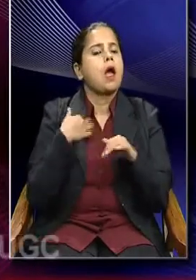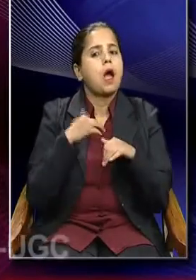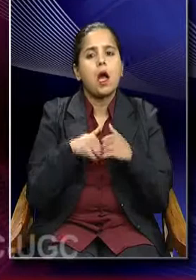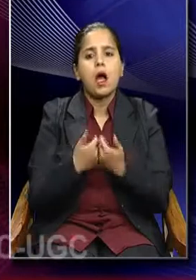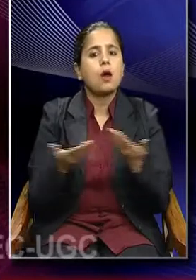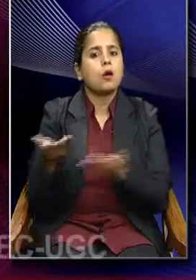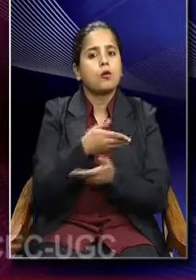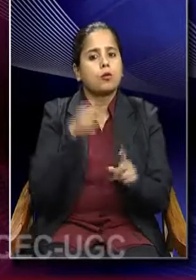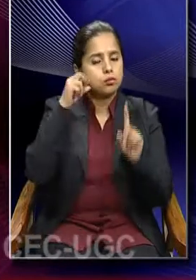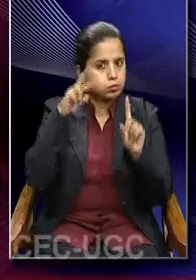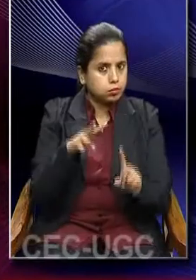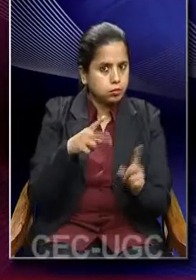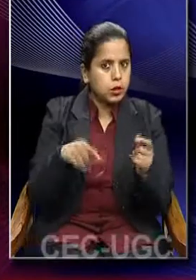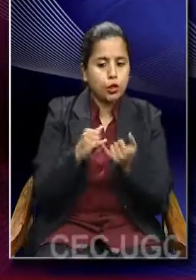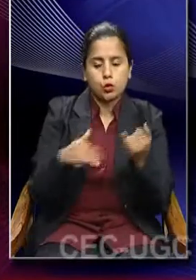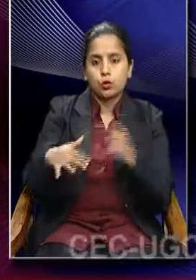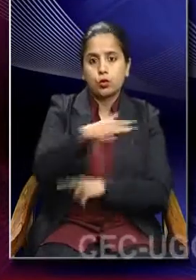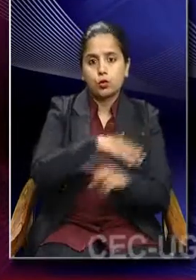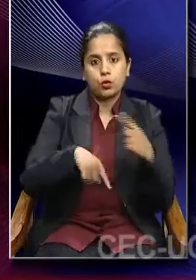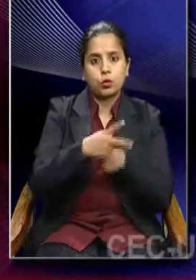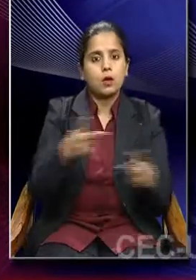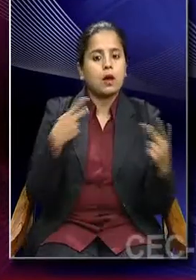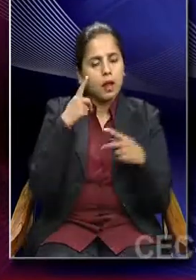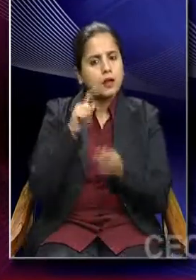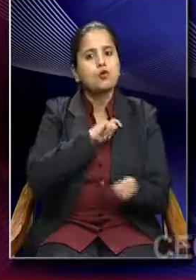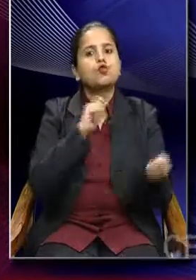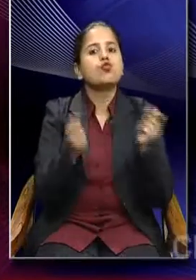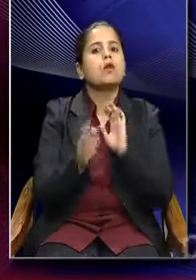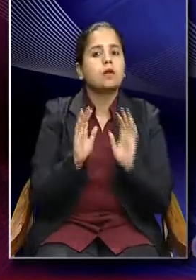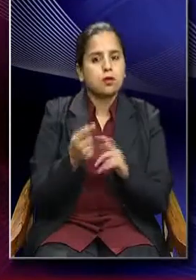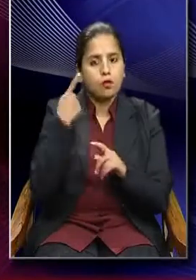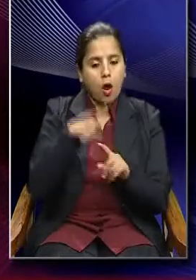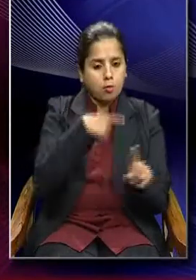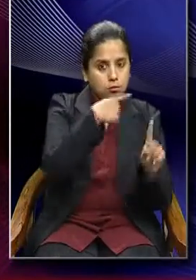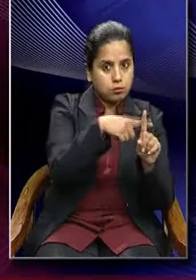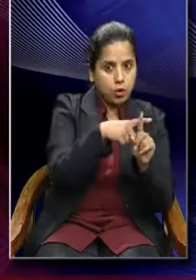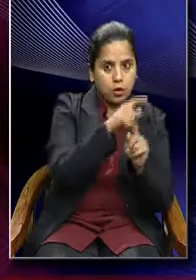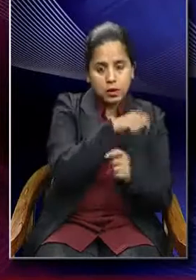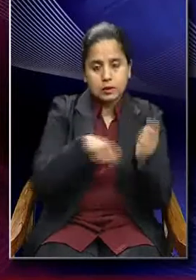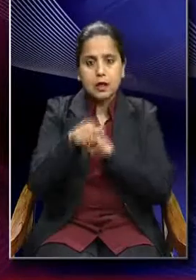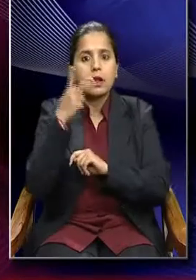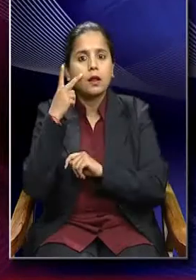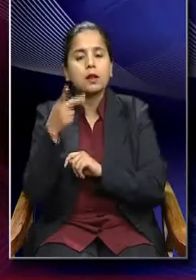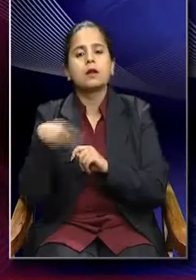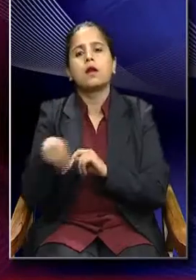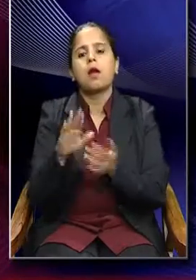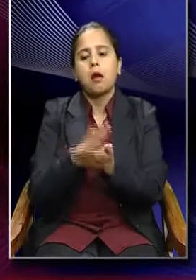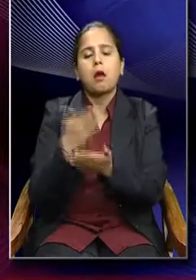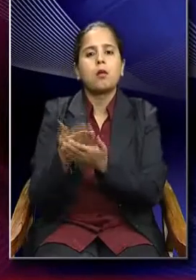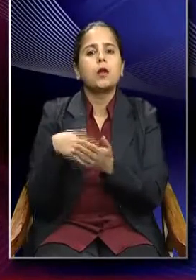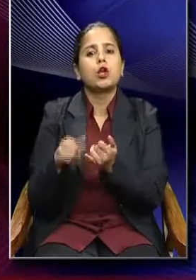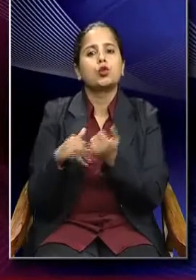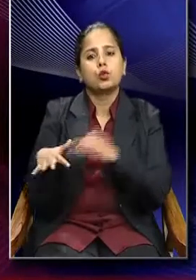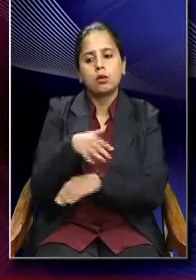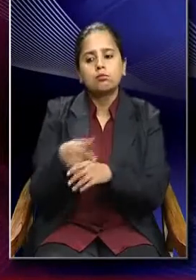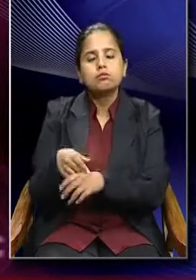perspective in sociology has also changed. From positivism to interpretive sociology to